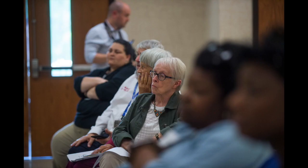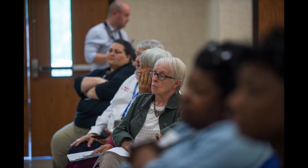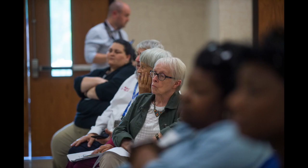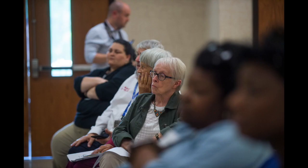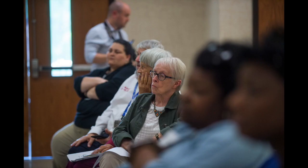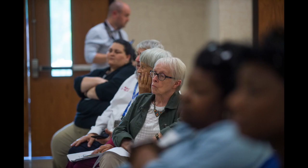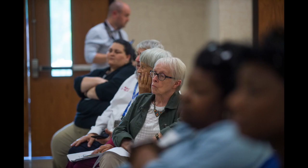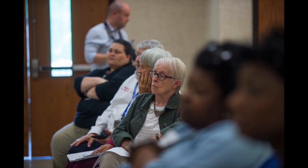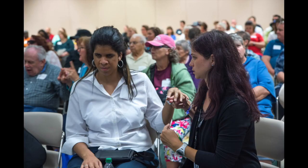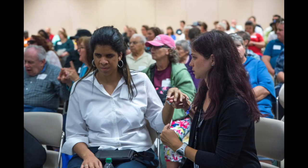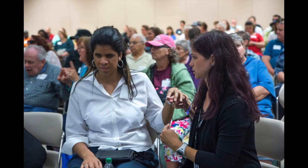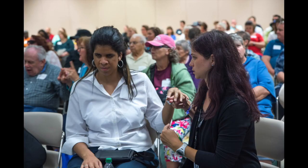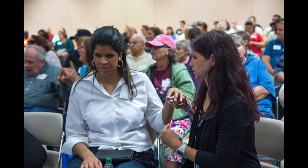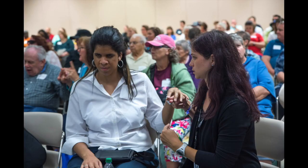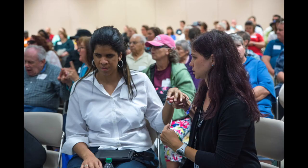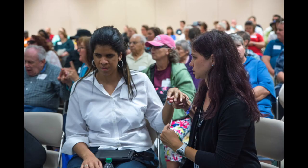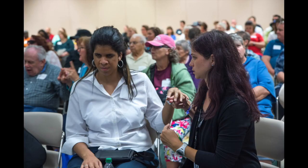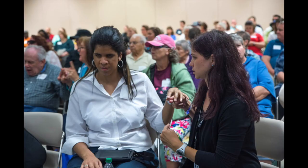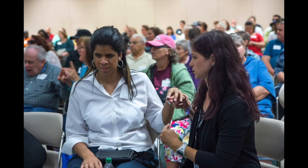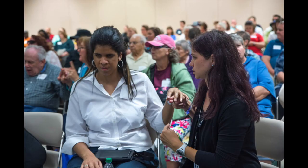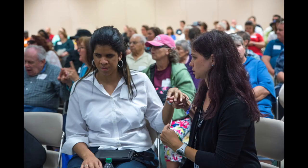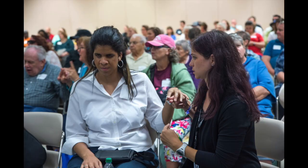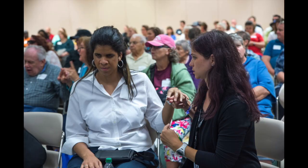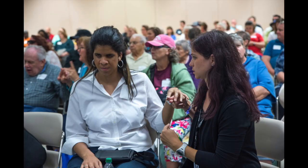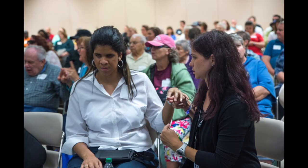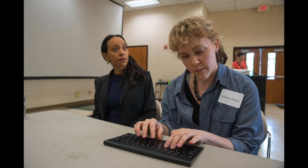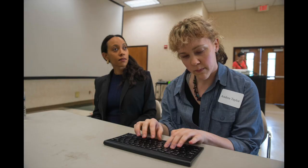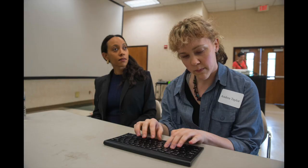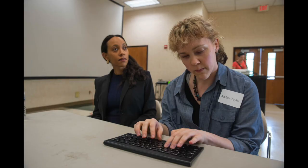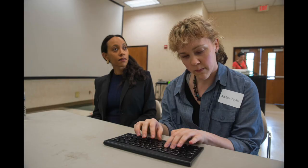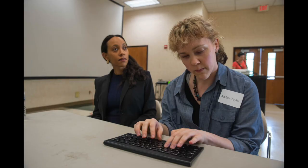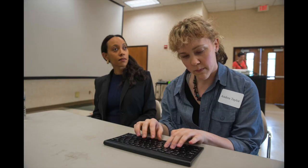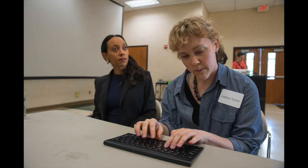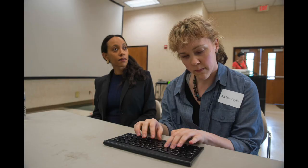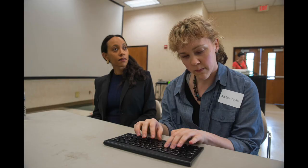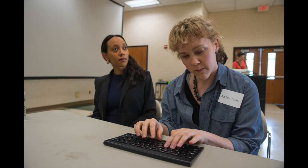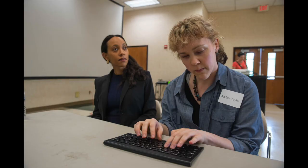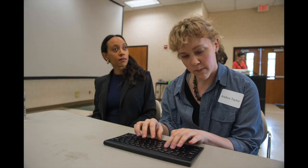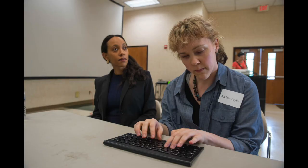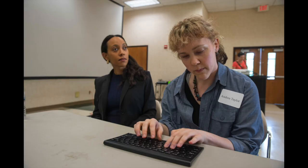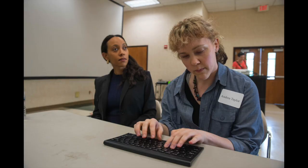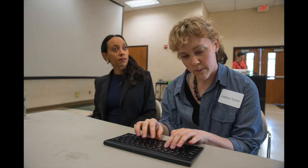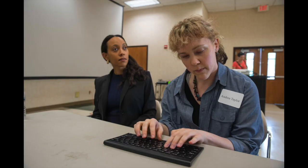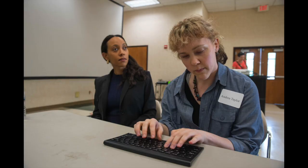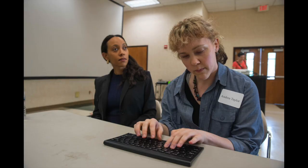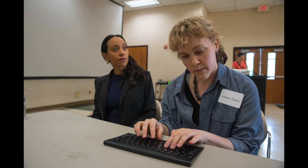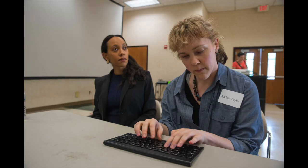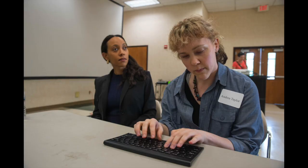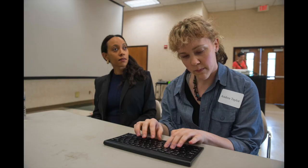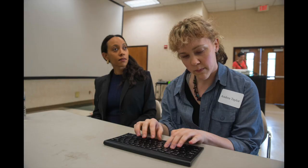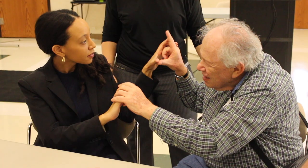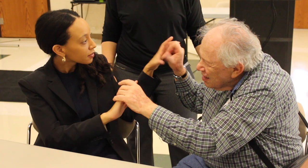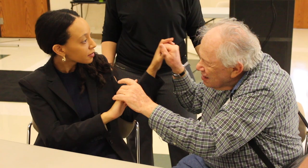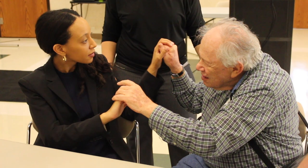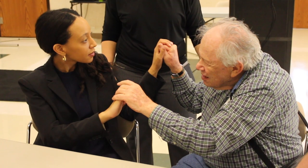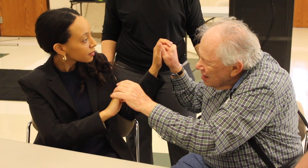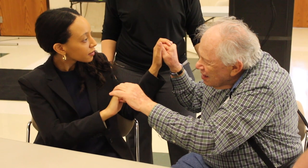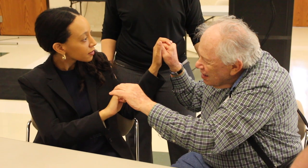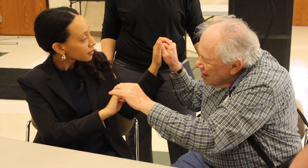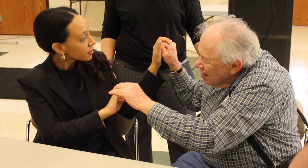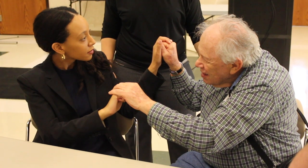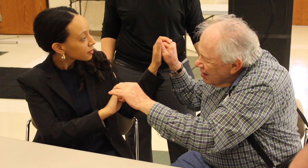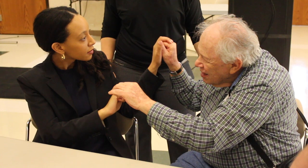people with disabilities enhance an organization by bringing unique perspectives, driving innovation, and